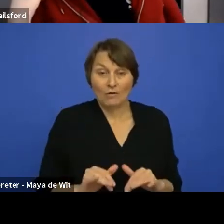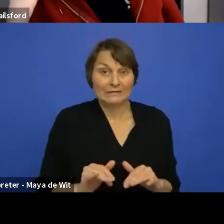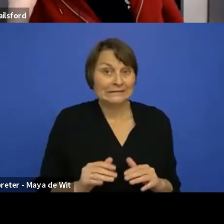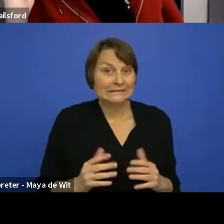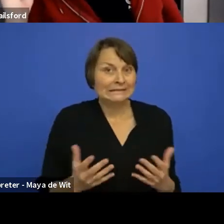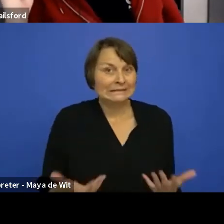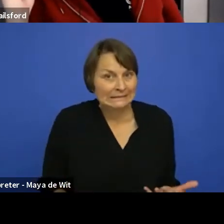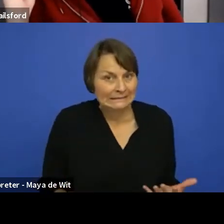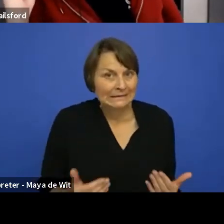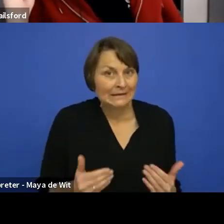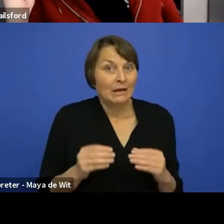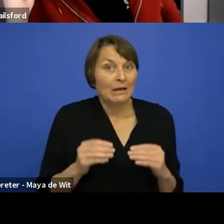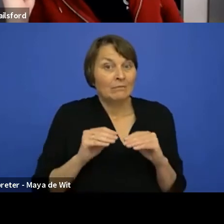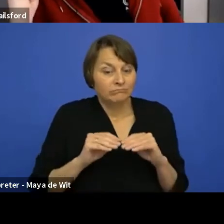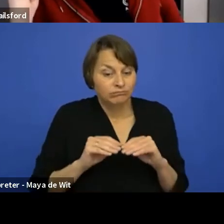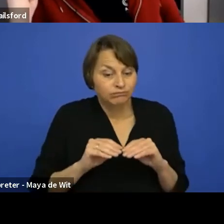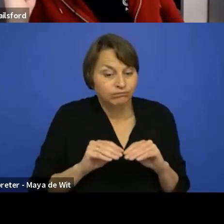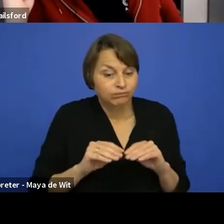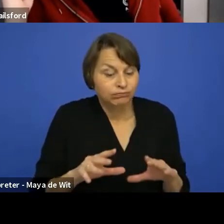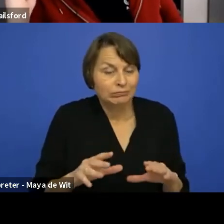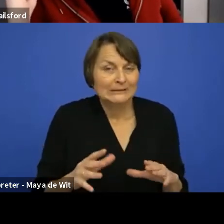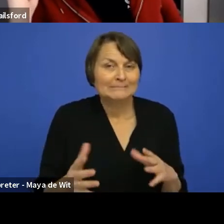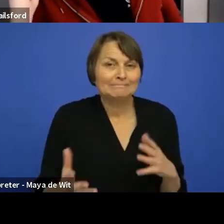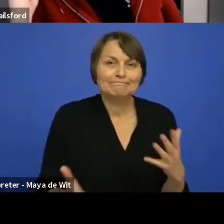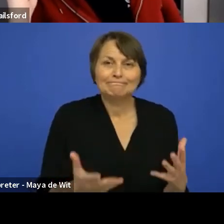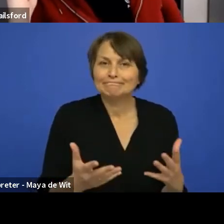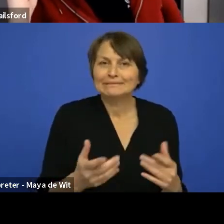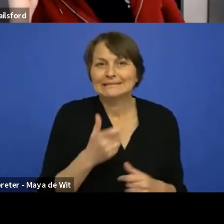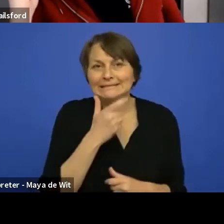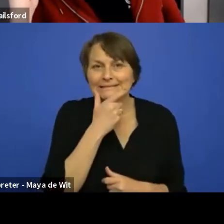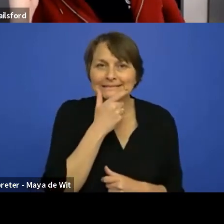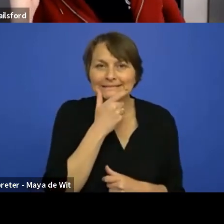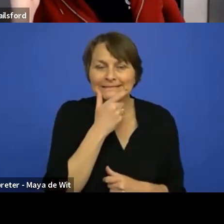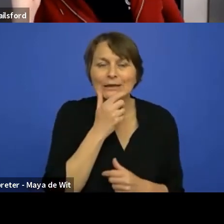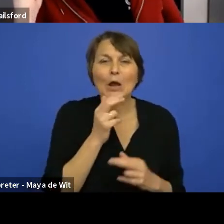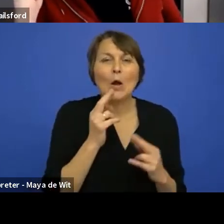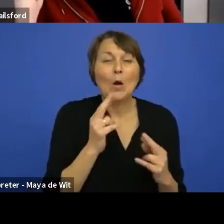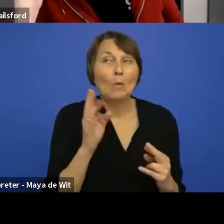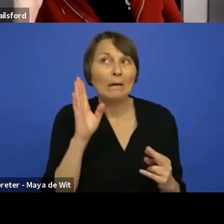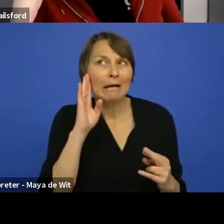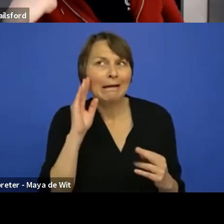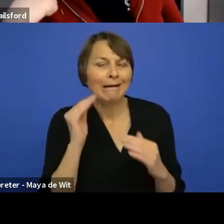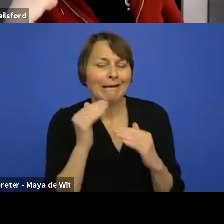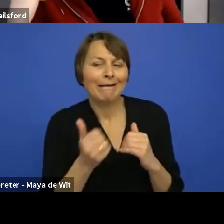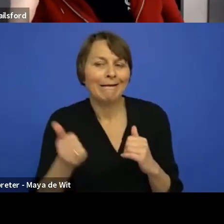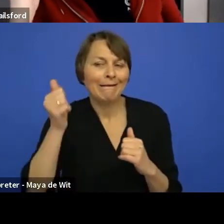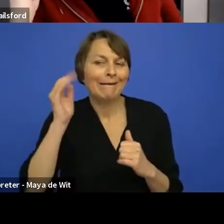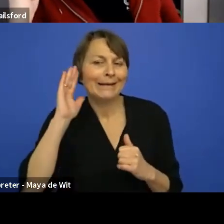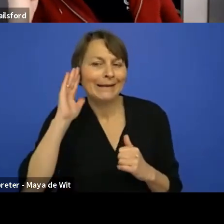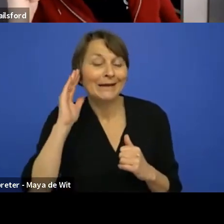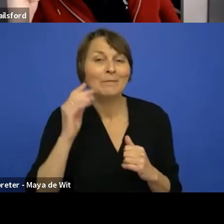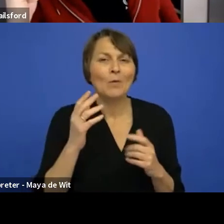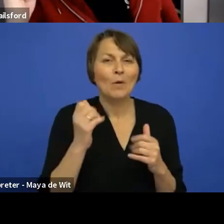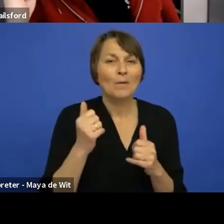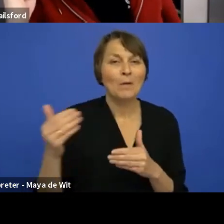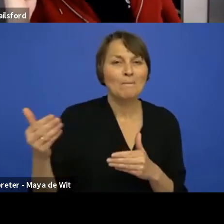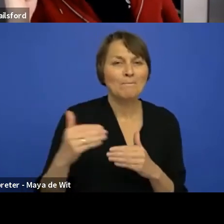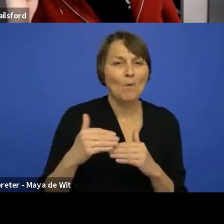I mean, I hope Kim hears this, but of course we want to add more people to the team. Uh, but we also need a budget for that, I guess.